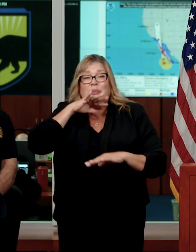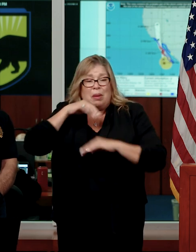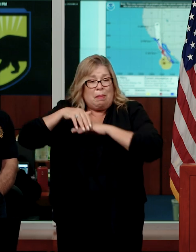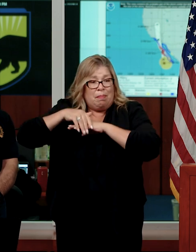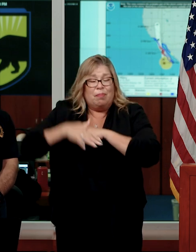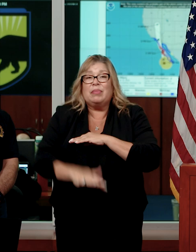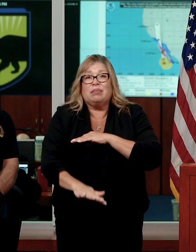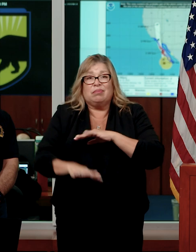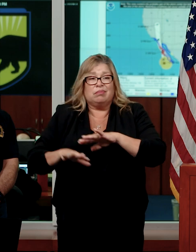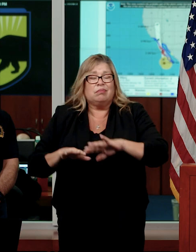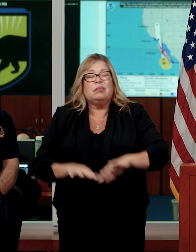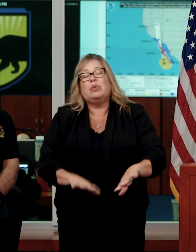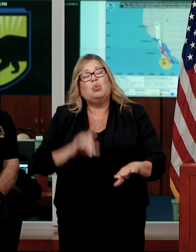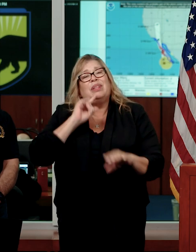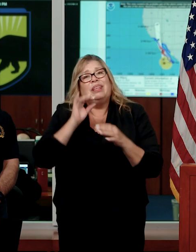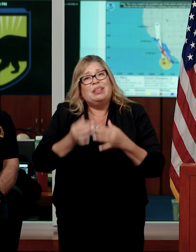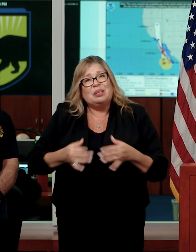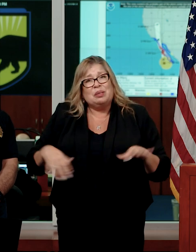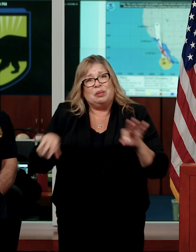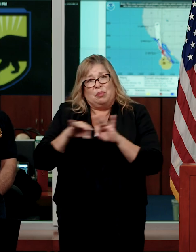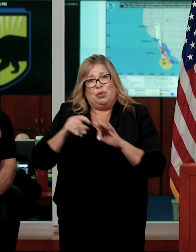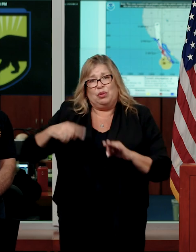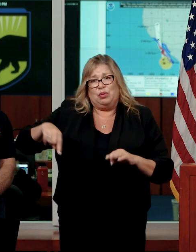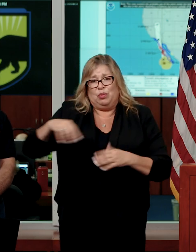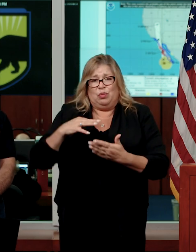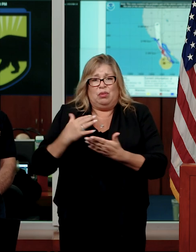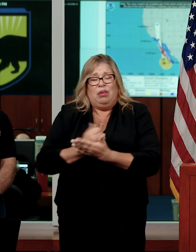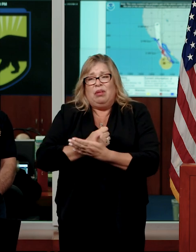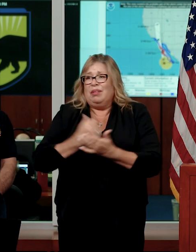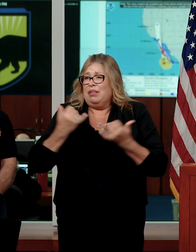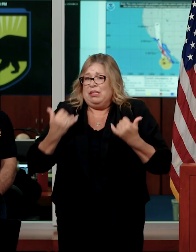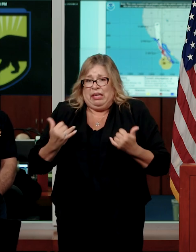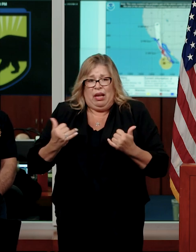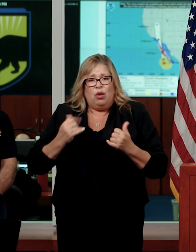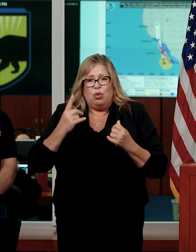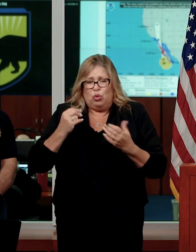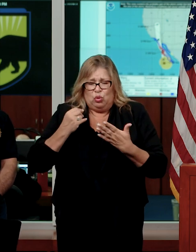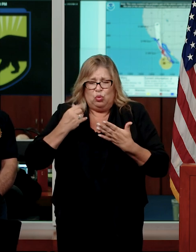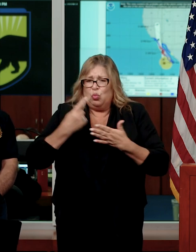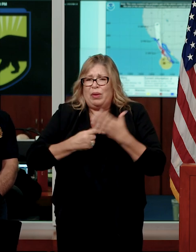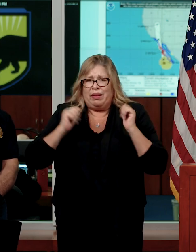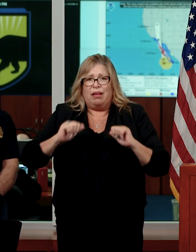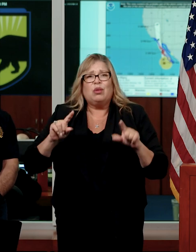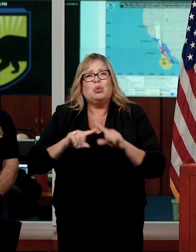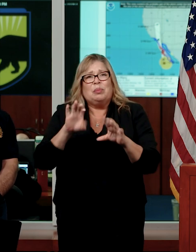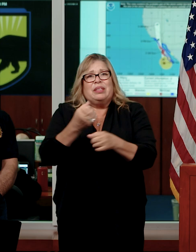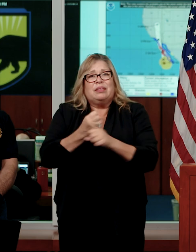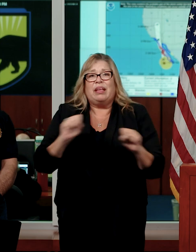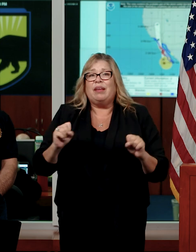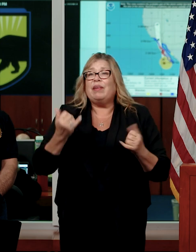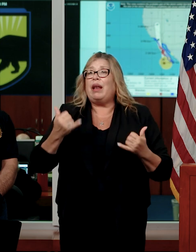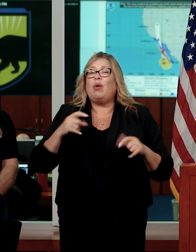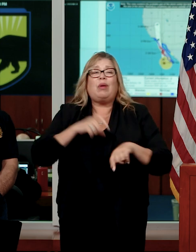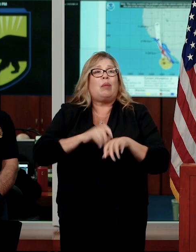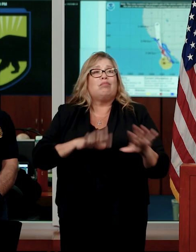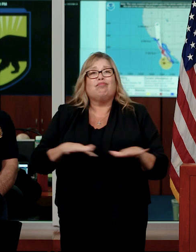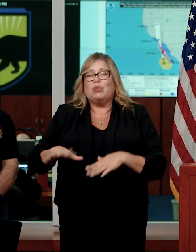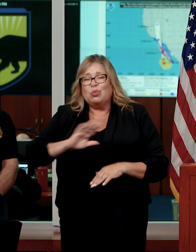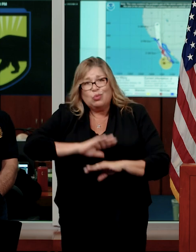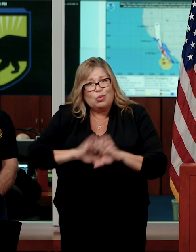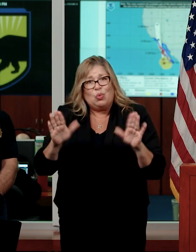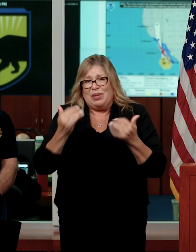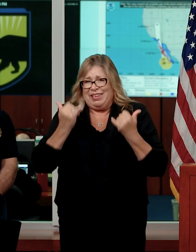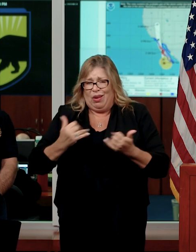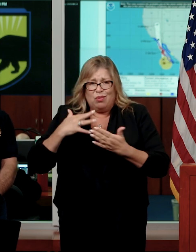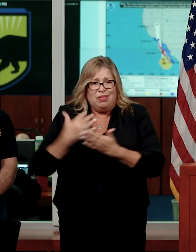important to take this opportunity for people to make the necessary steps to be safe. This is not a time to be complacent. It's a time to take the